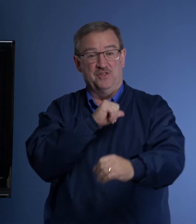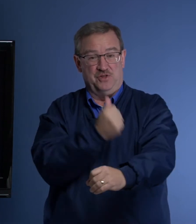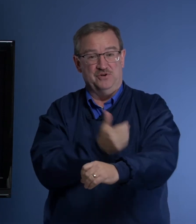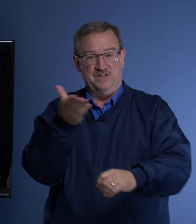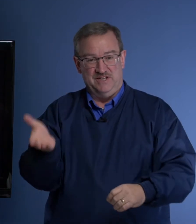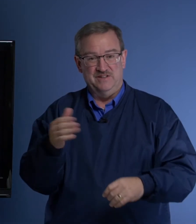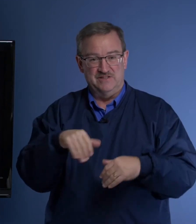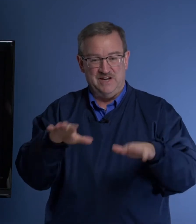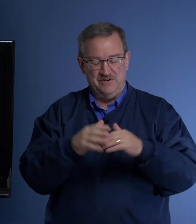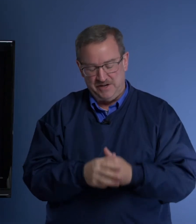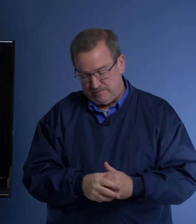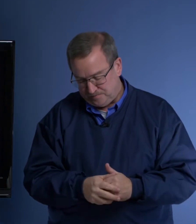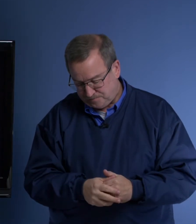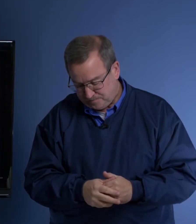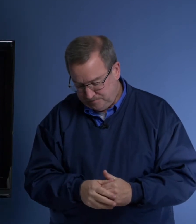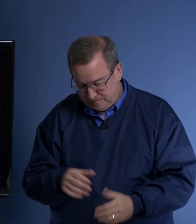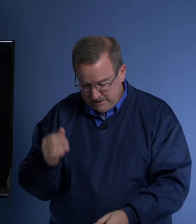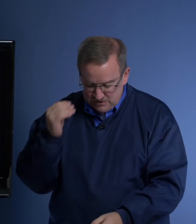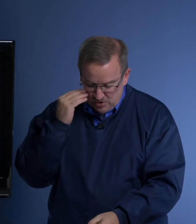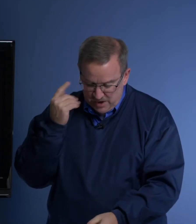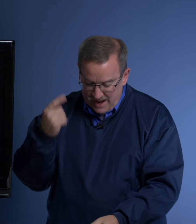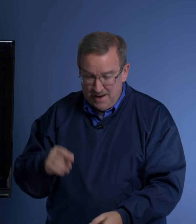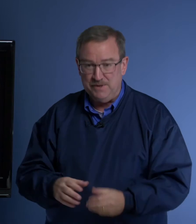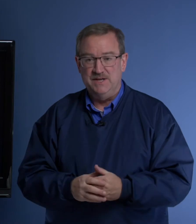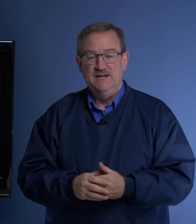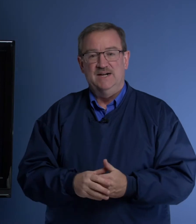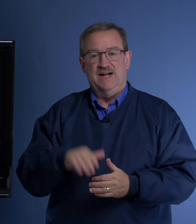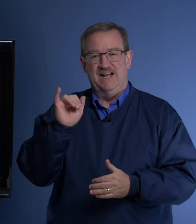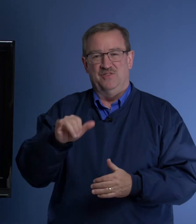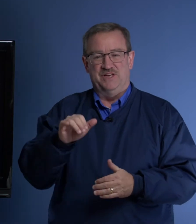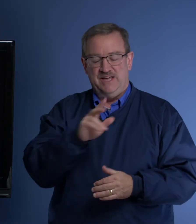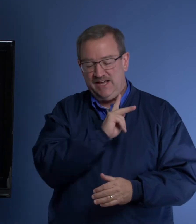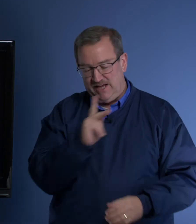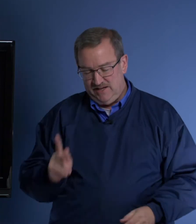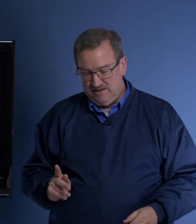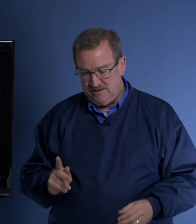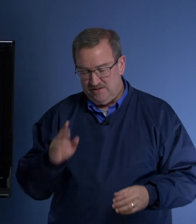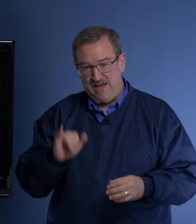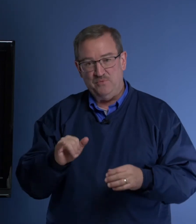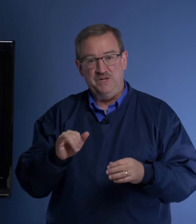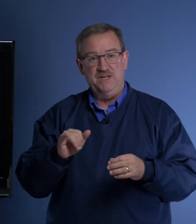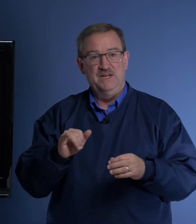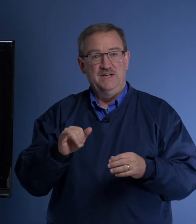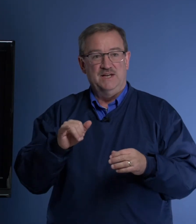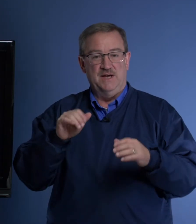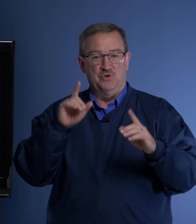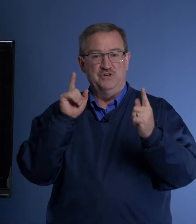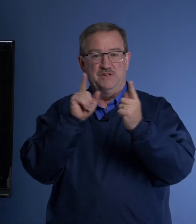authority in this area. And so what happened, the king that we're going to